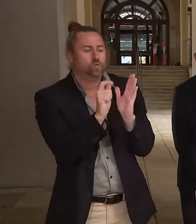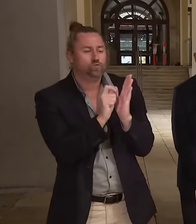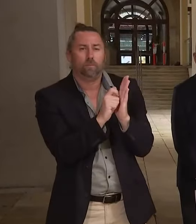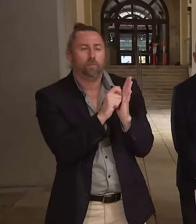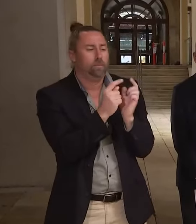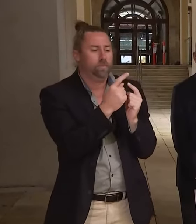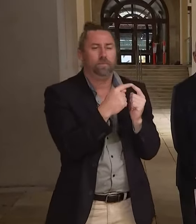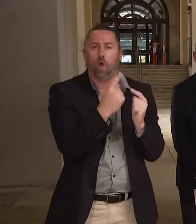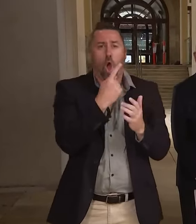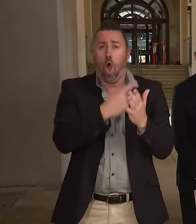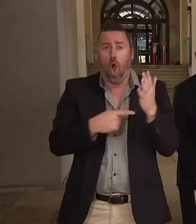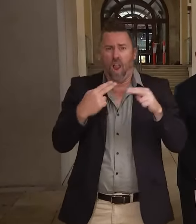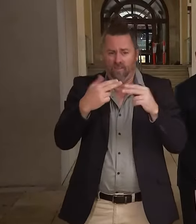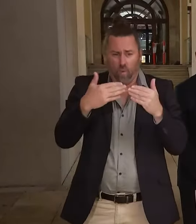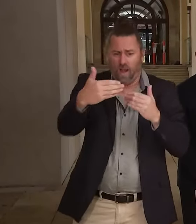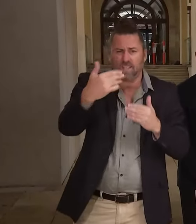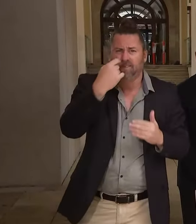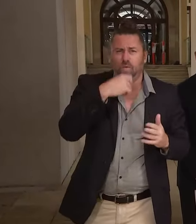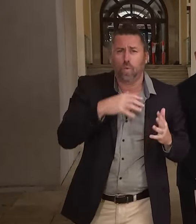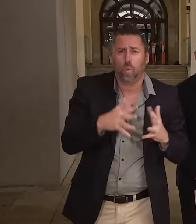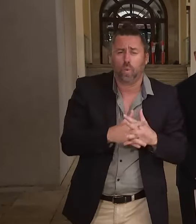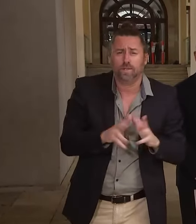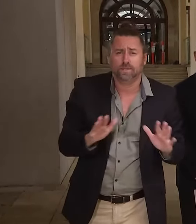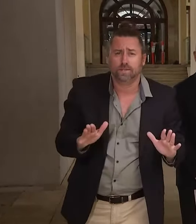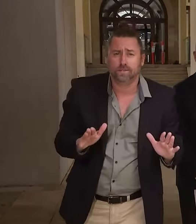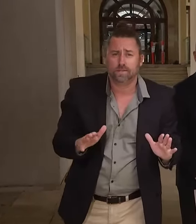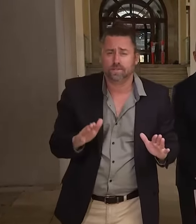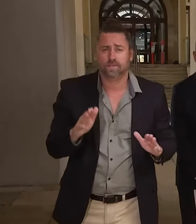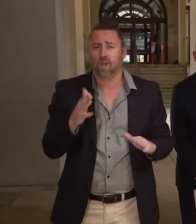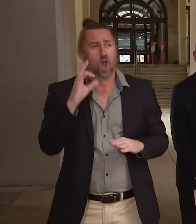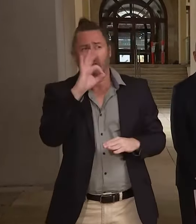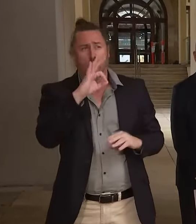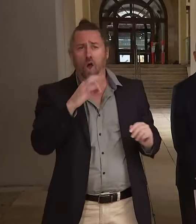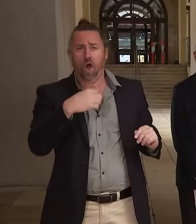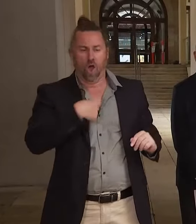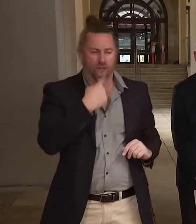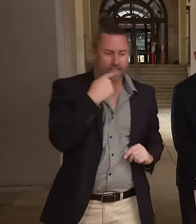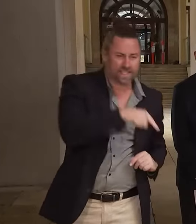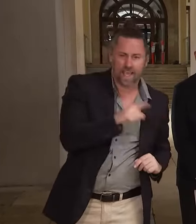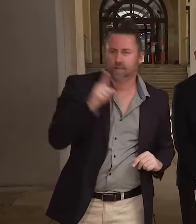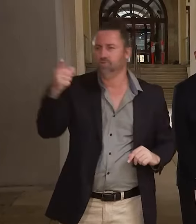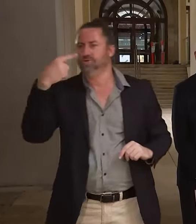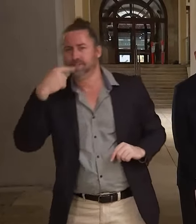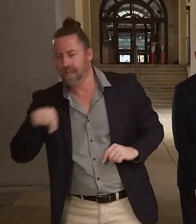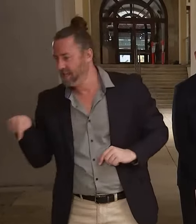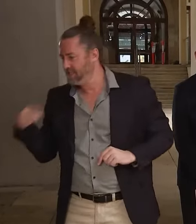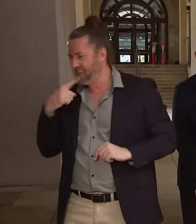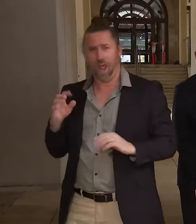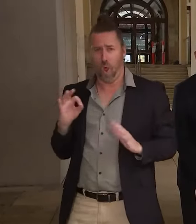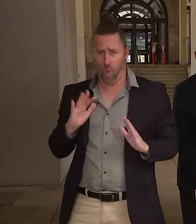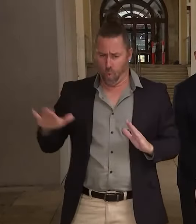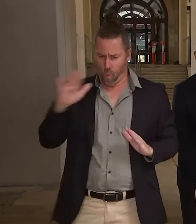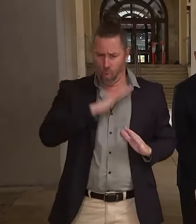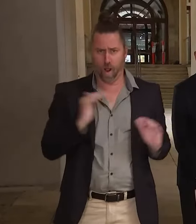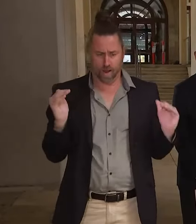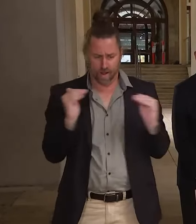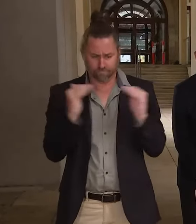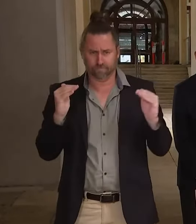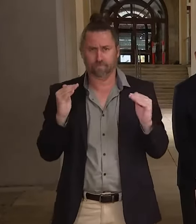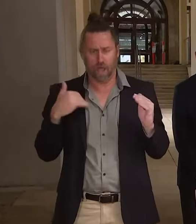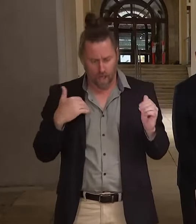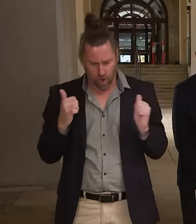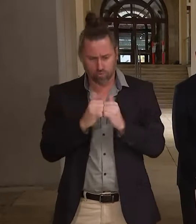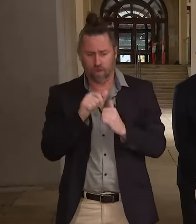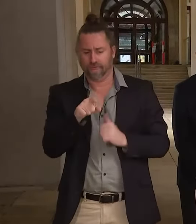we move into this peak. That's the government's message. It's not an inconsistent message. We are very clear that, you know,